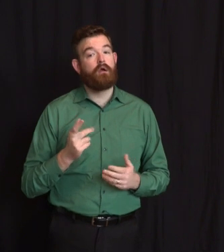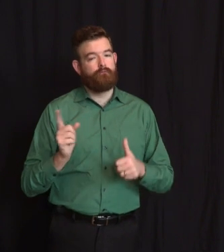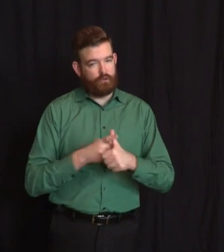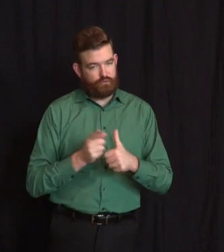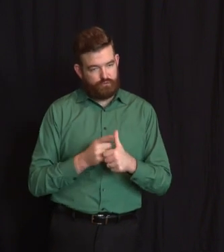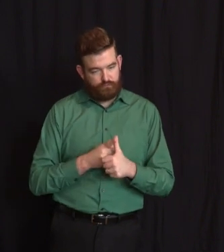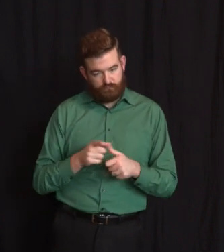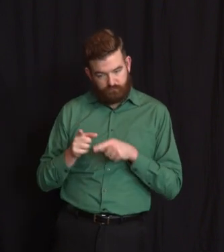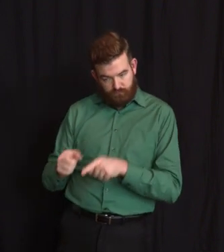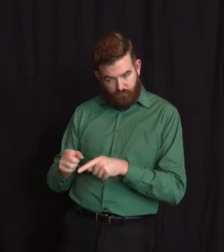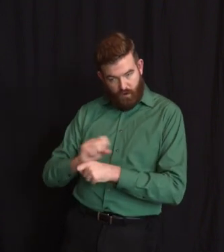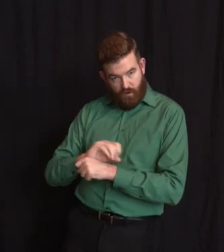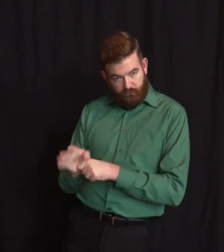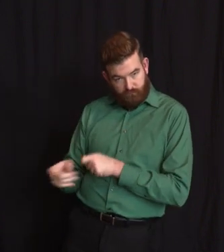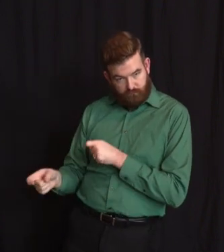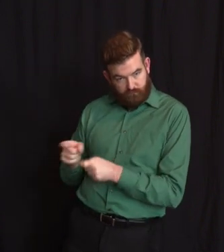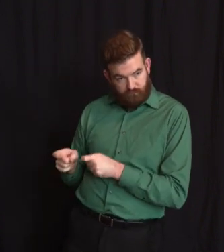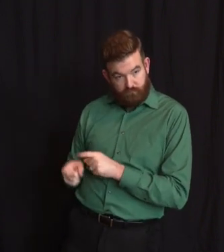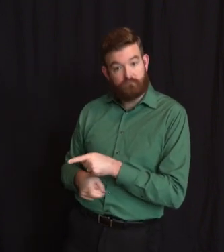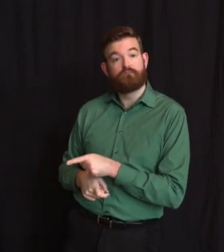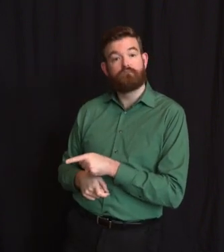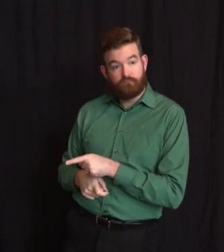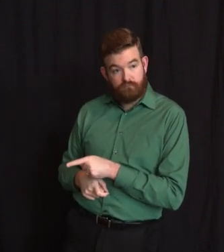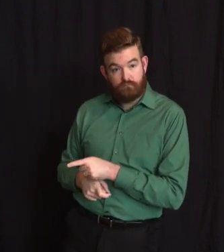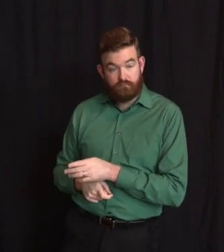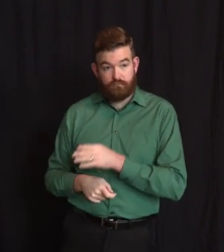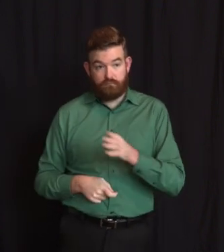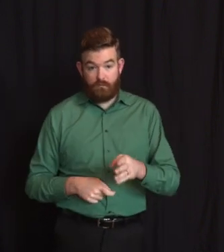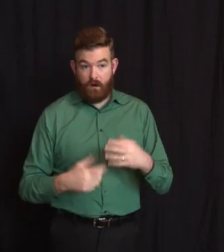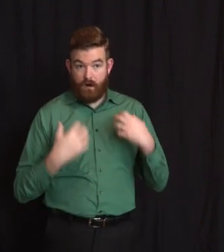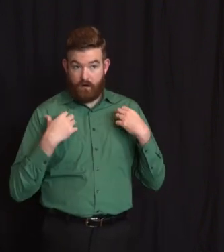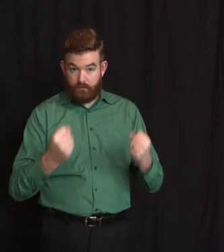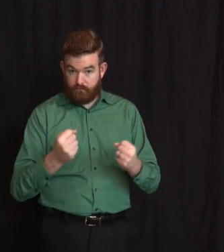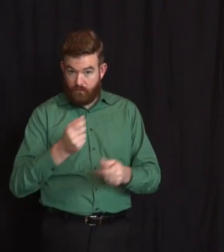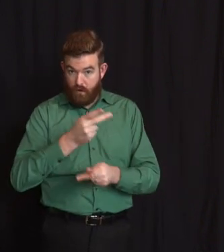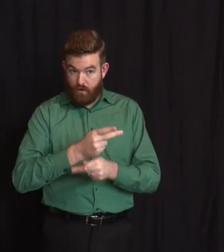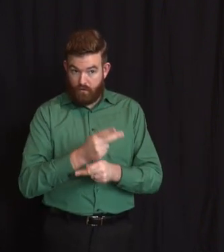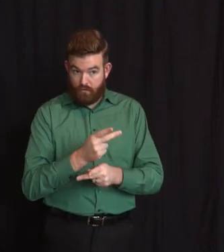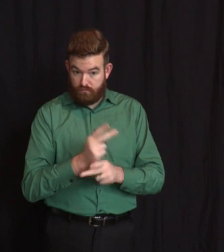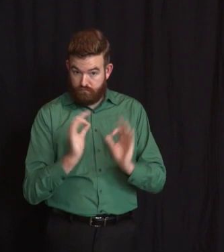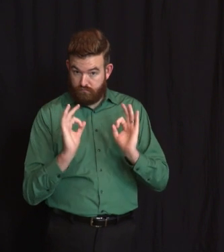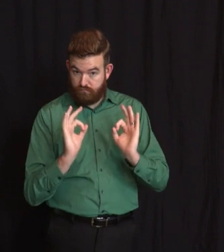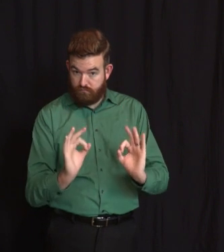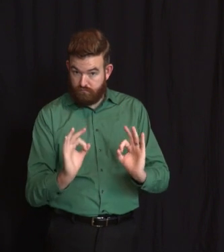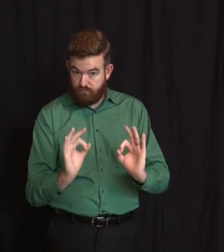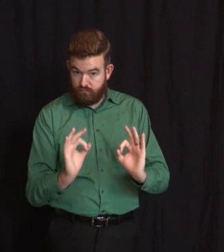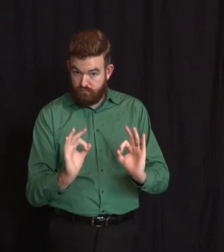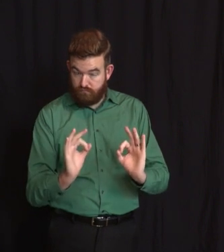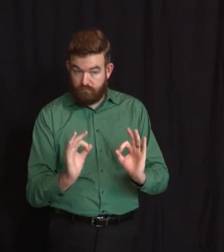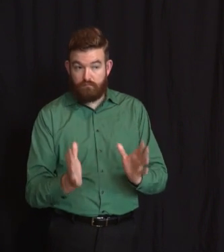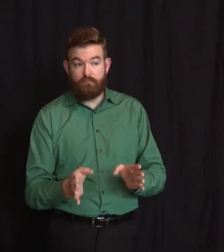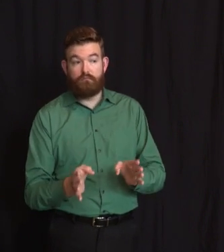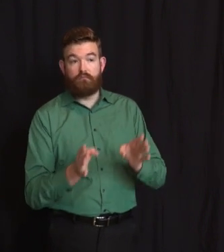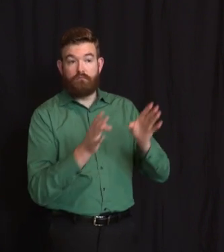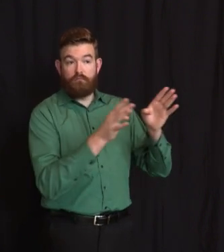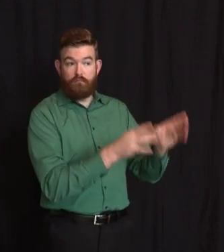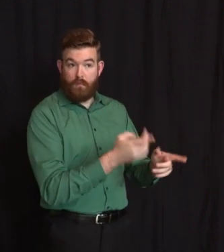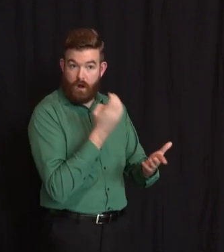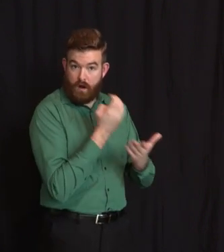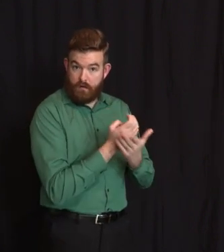close to full health care recovery as possible. And only on the back of that can we have the economic recovery that we all so desperately want,